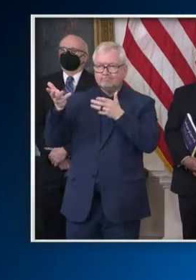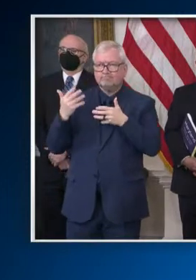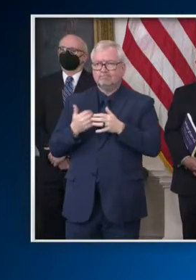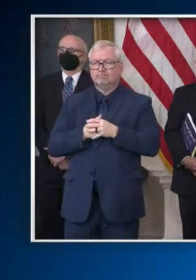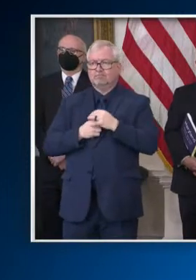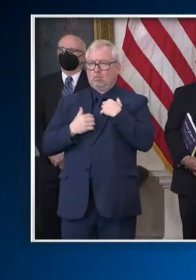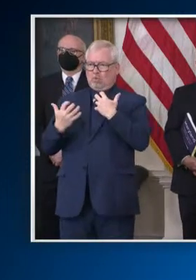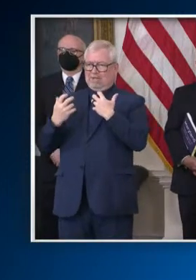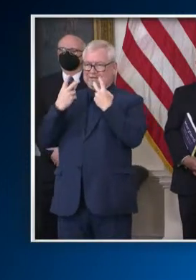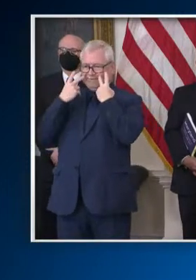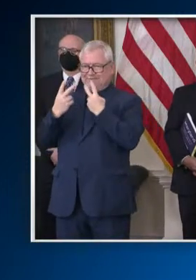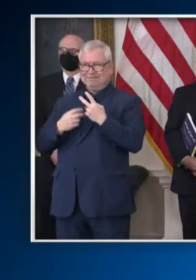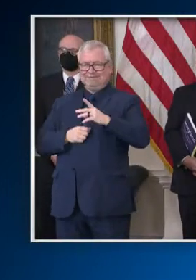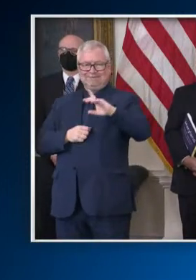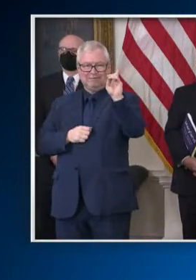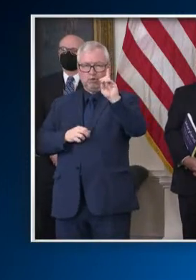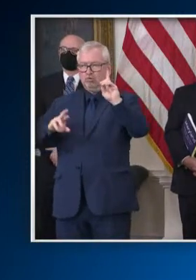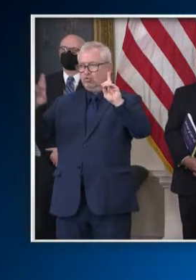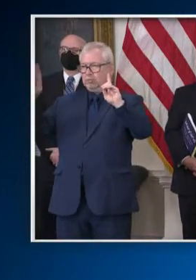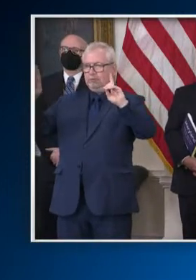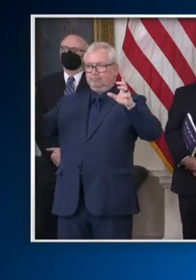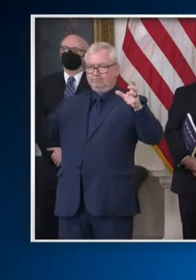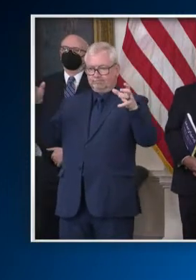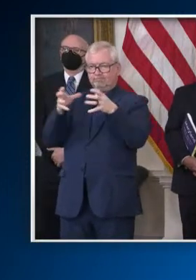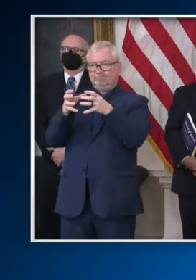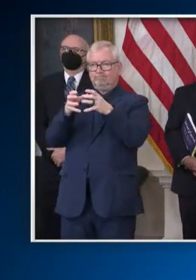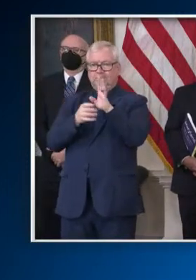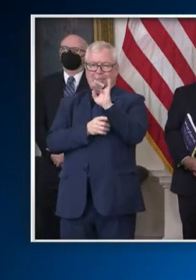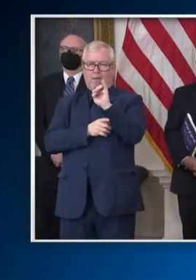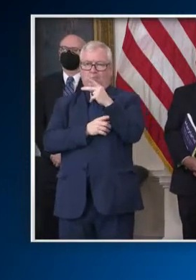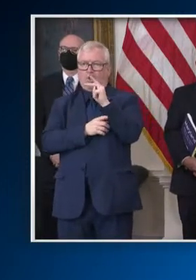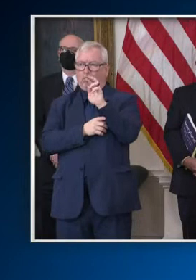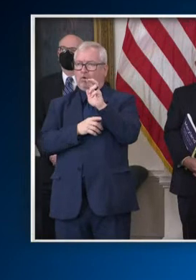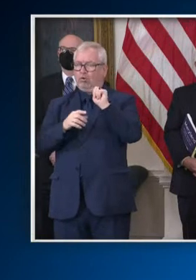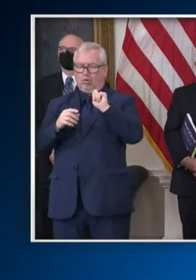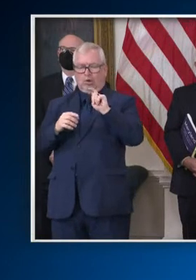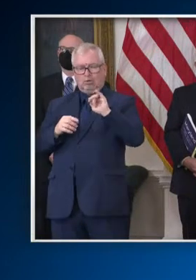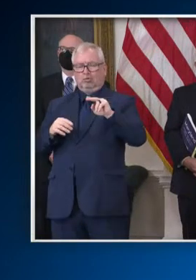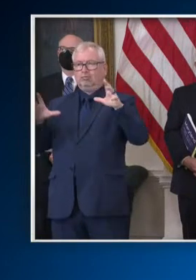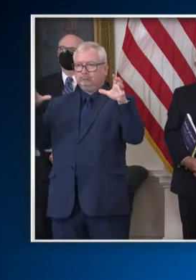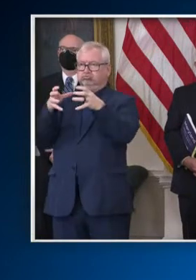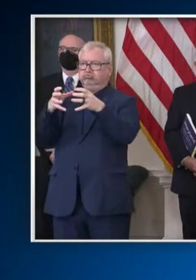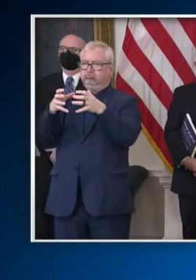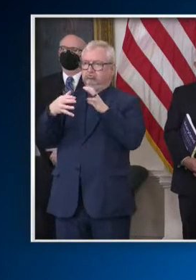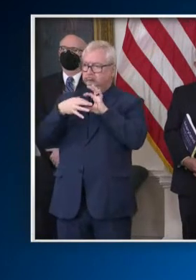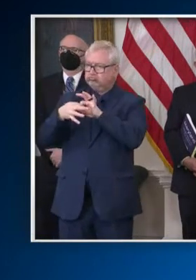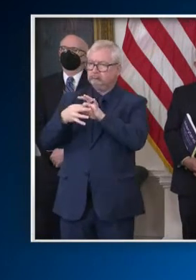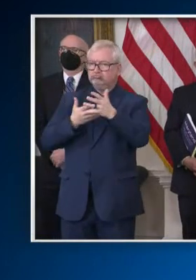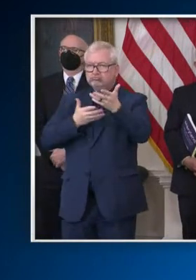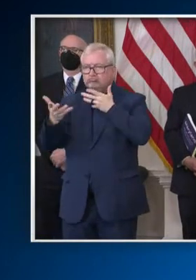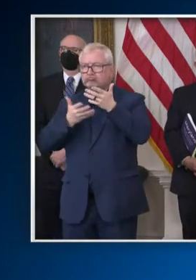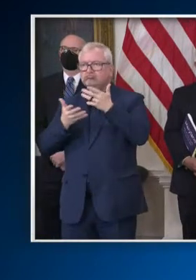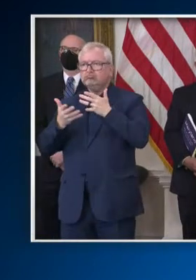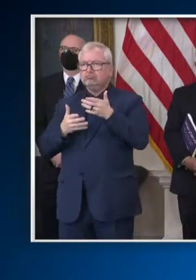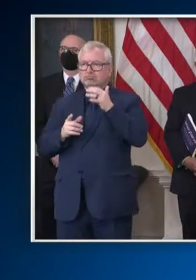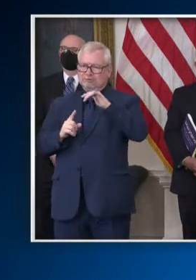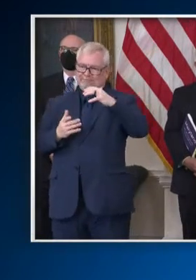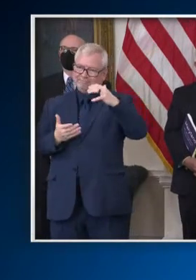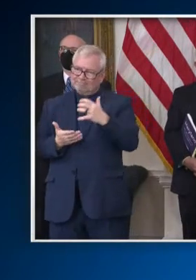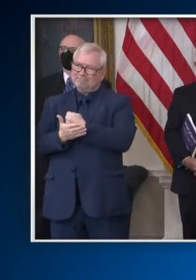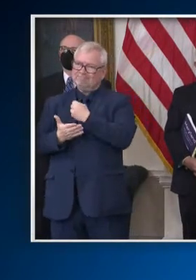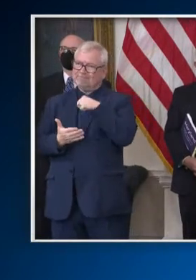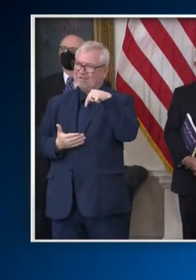fashion to enact a final budget which seizes the historic opportunity we now have.